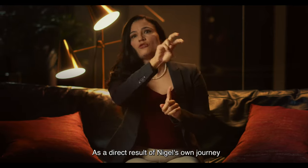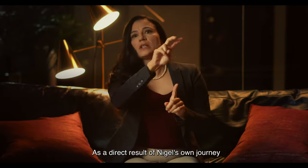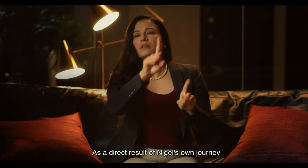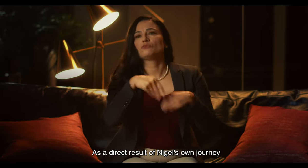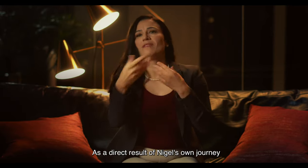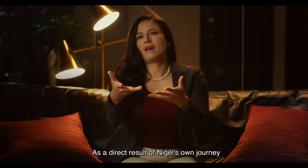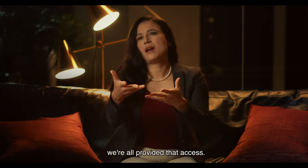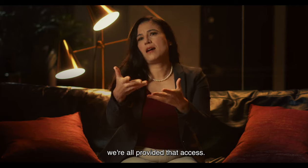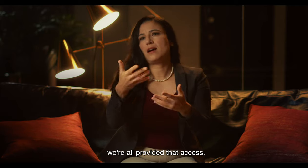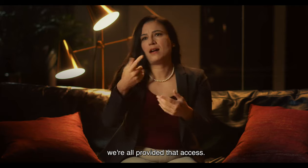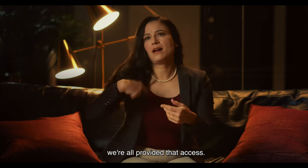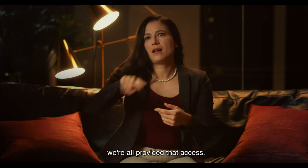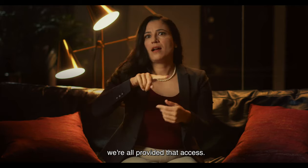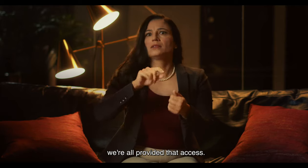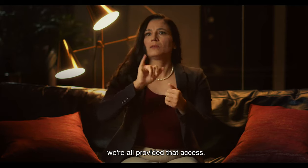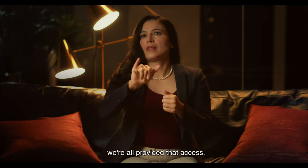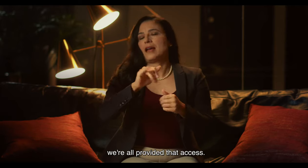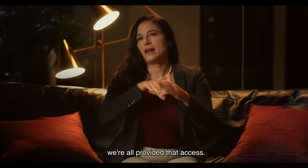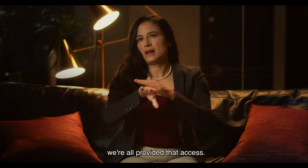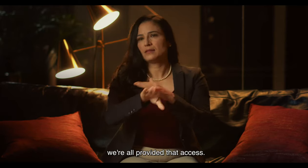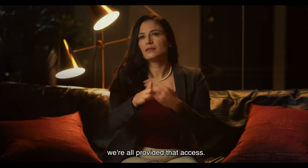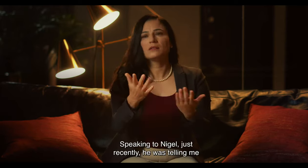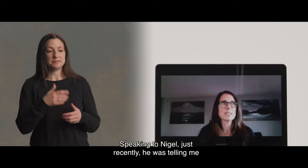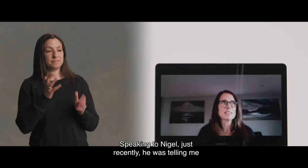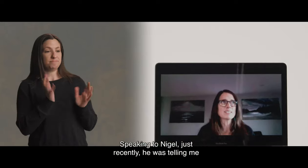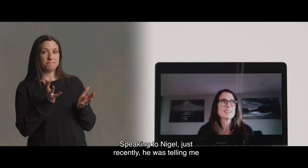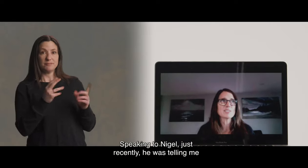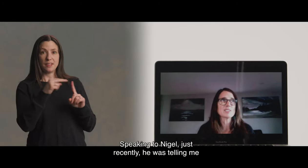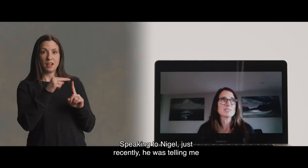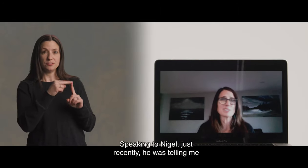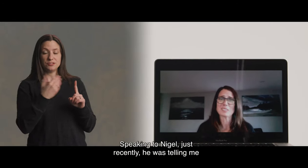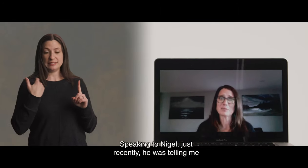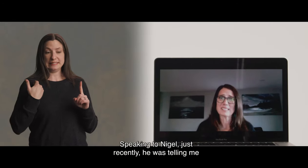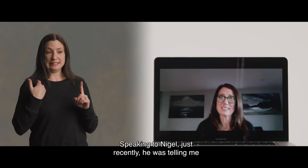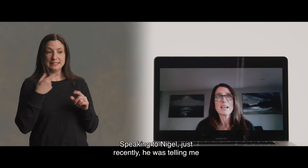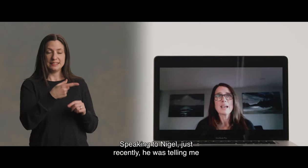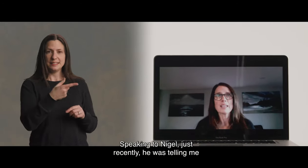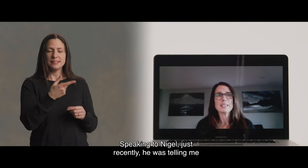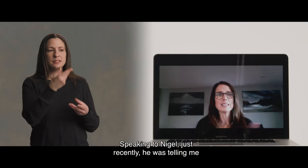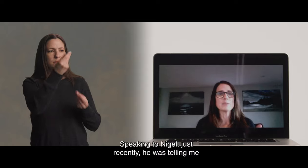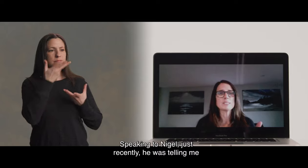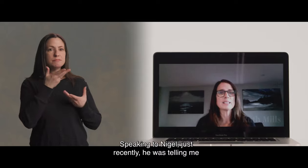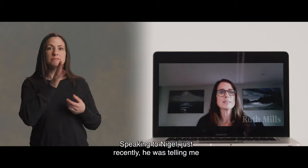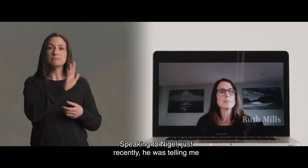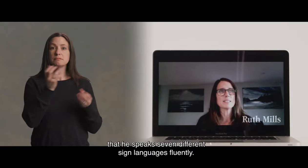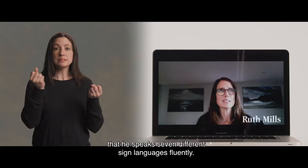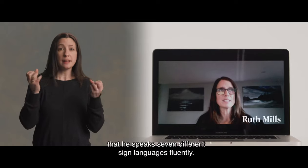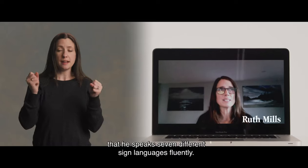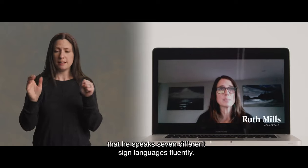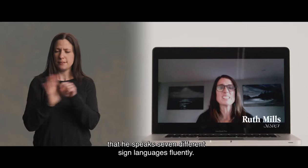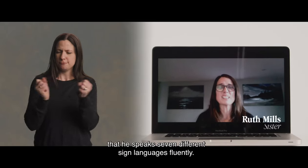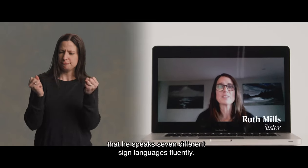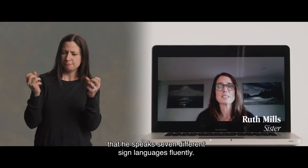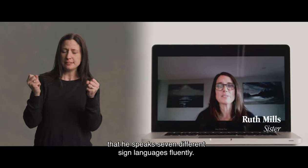Nigel's own journey, we're all provided that access. Speaking to Nigel just recently, he was telling me